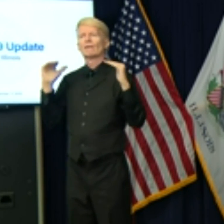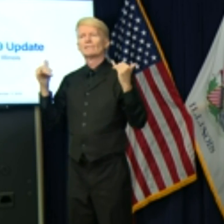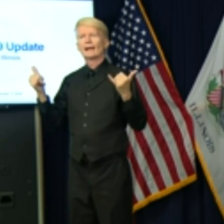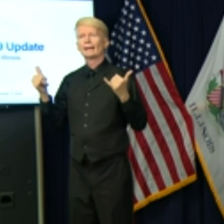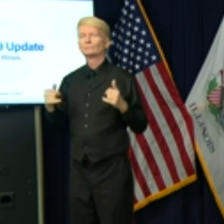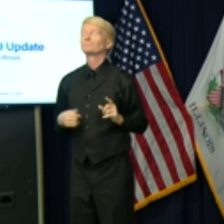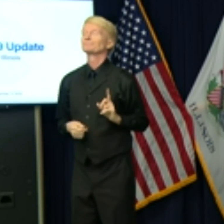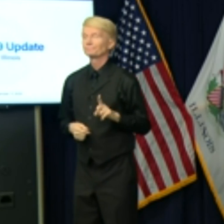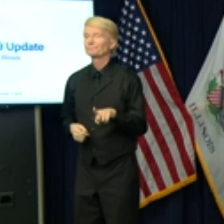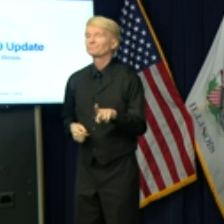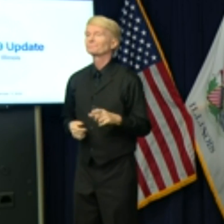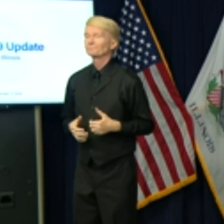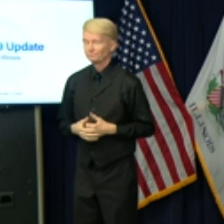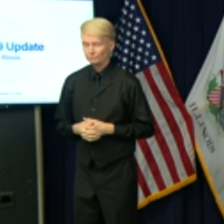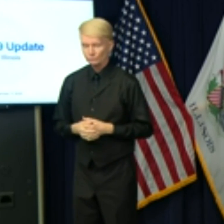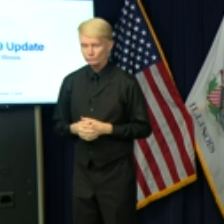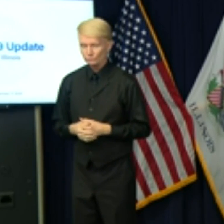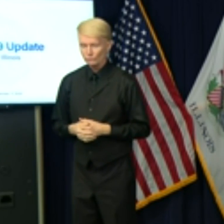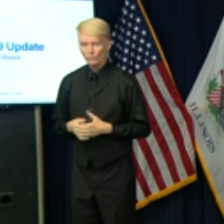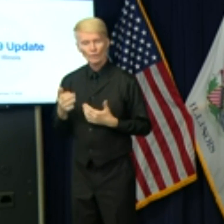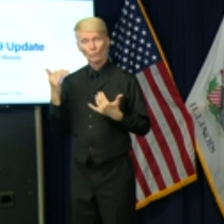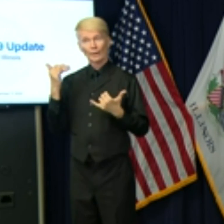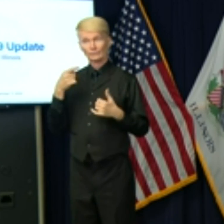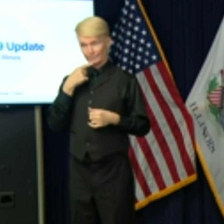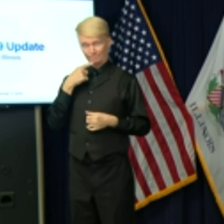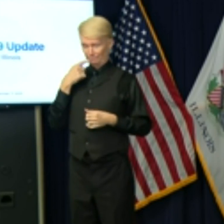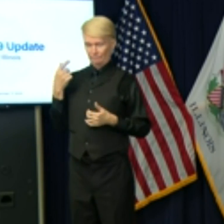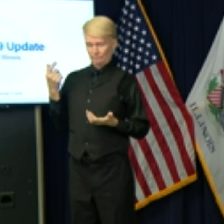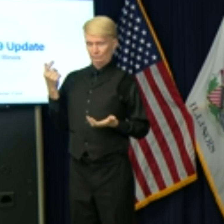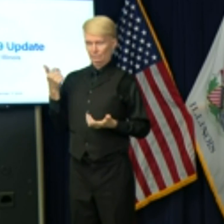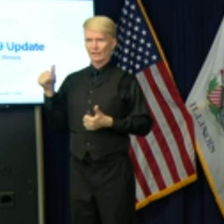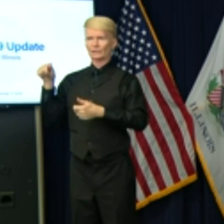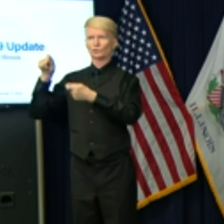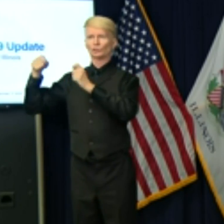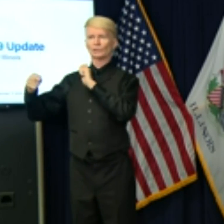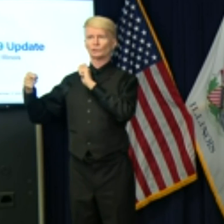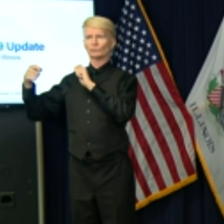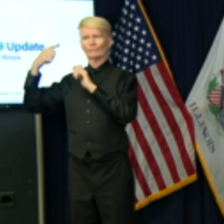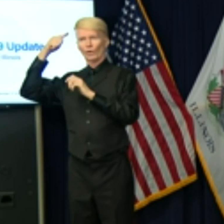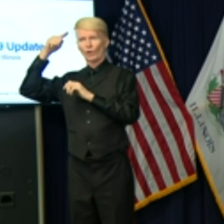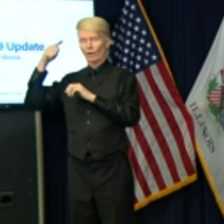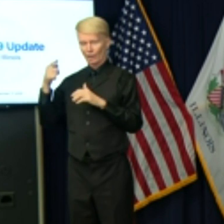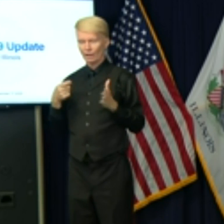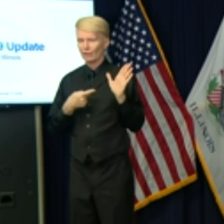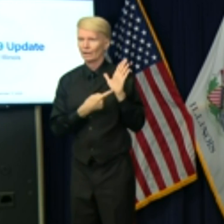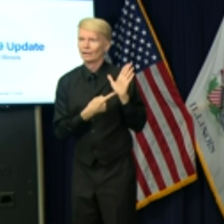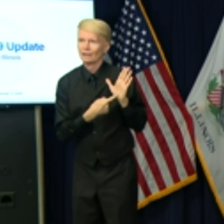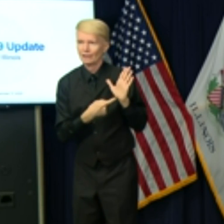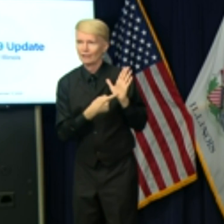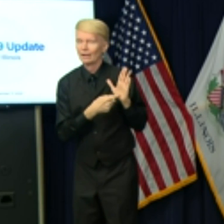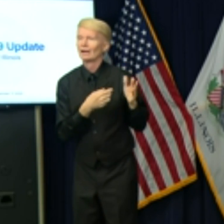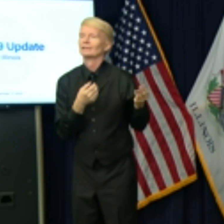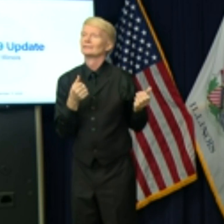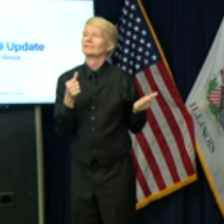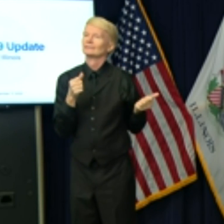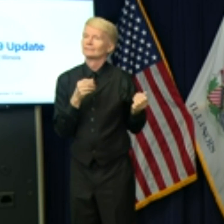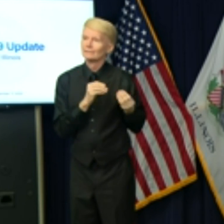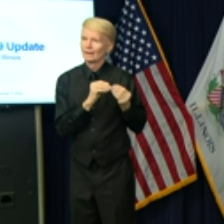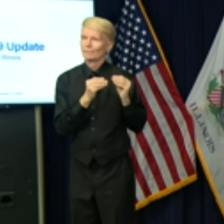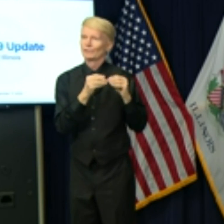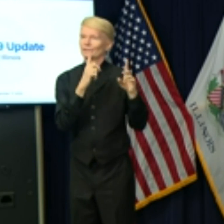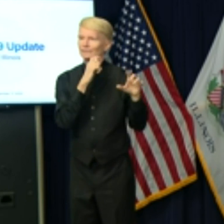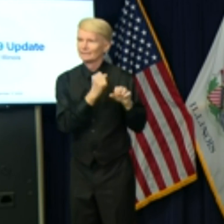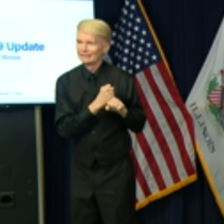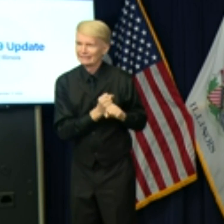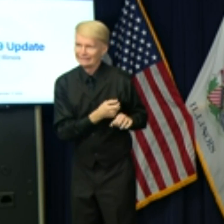again, because the question is why did we make changes in any of this, and the answer is the numbers don't lie. You know, the numbers tell us that we need